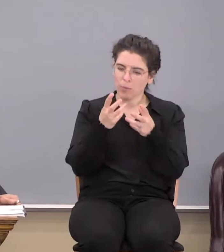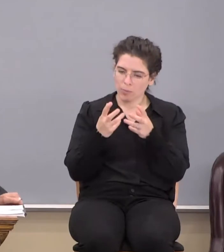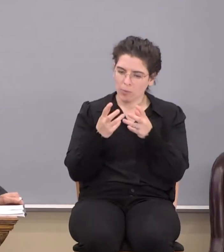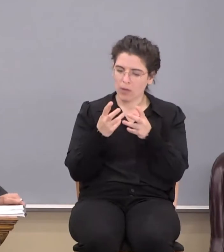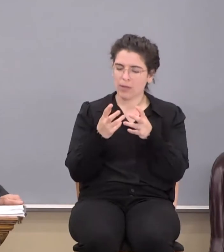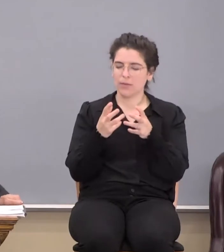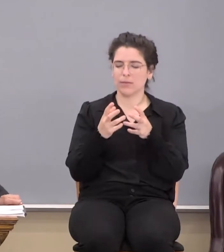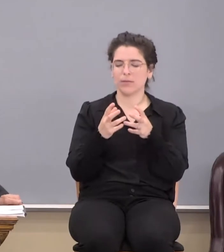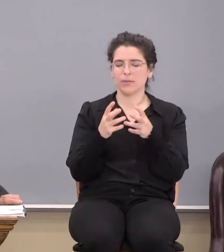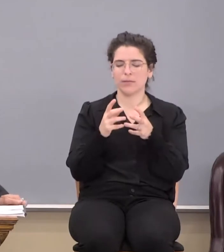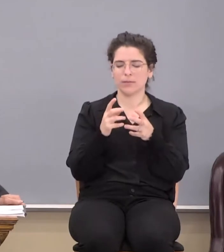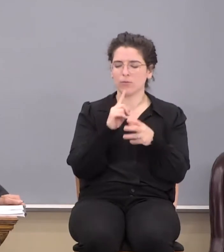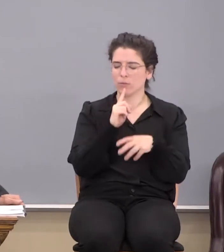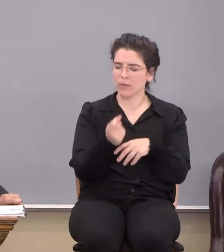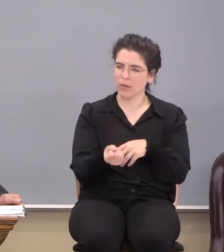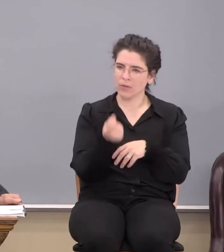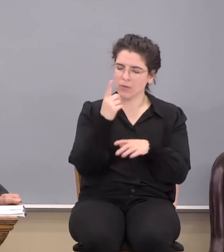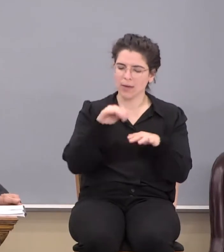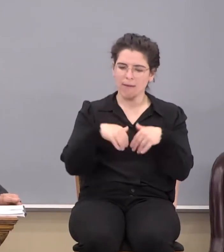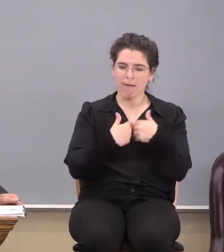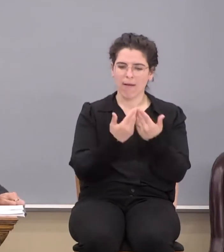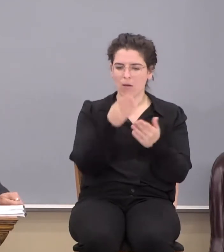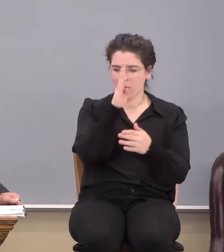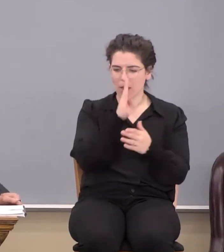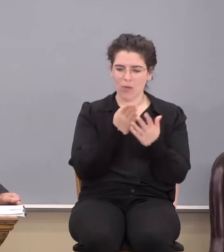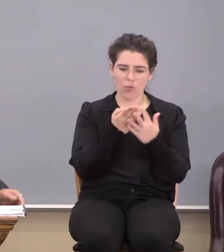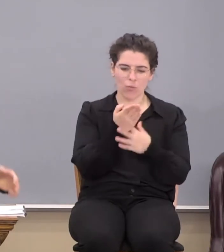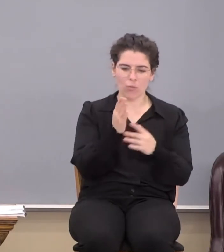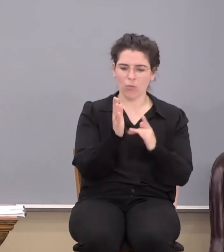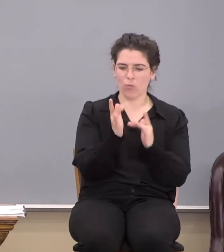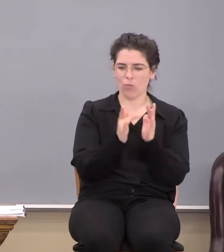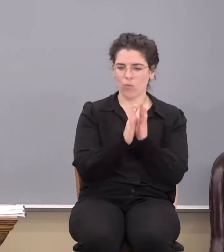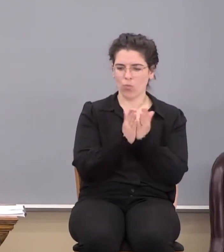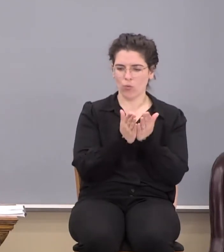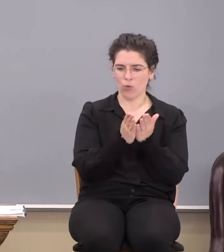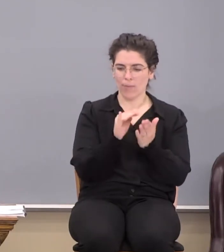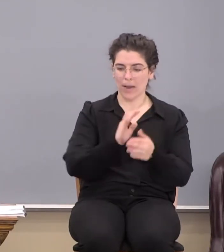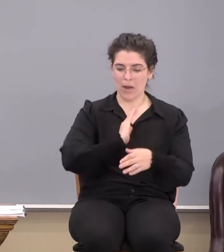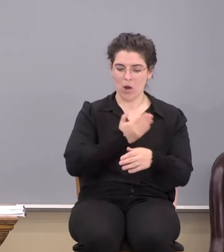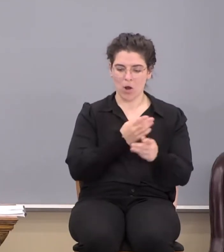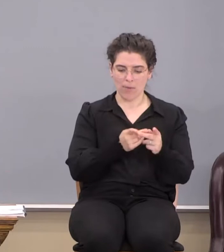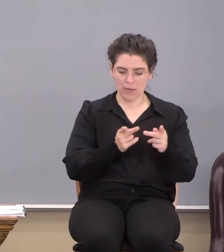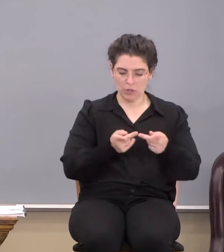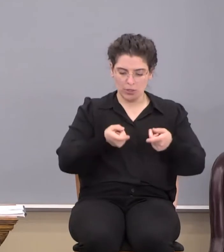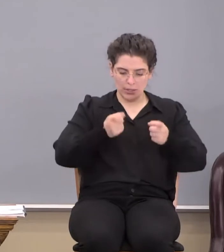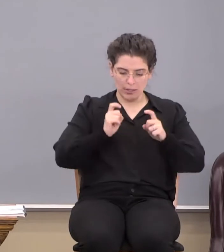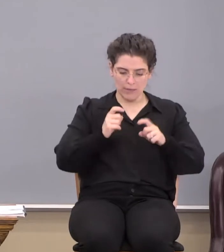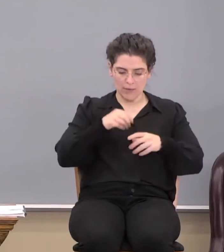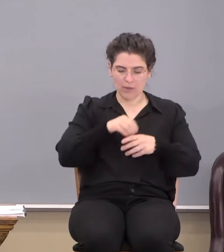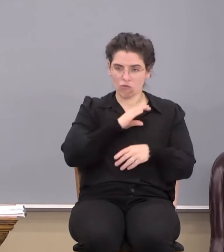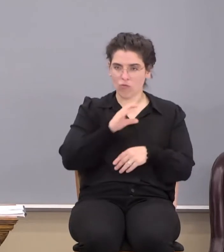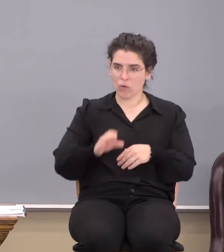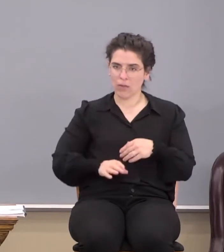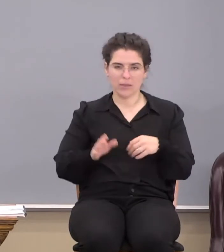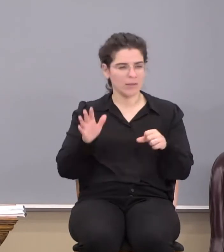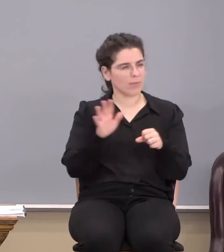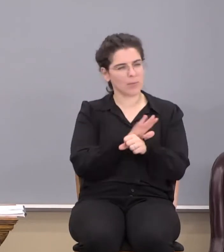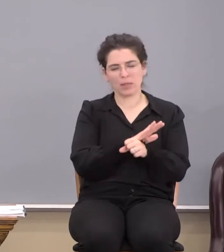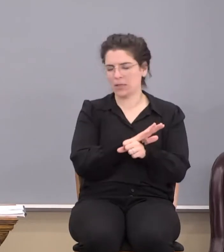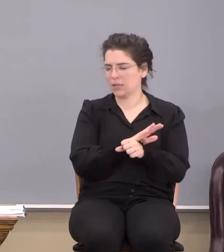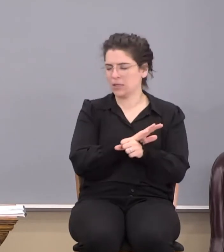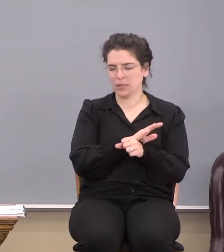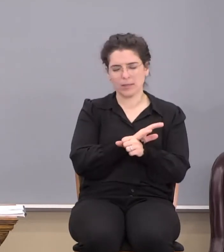is to understand how God, through his word and by our position he's given us in Christ, has completely,